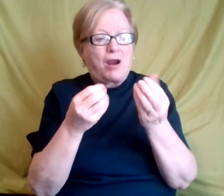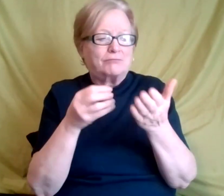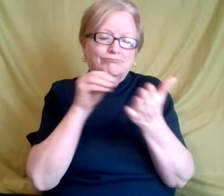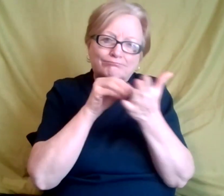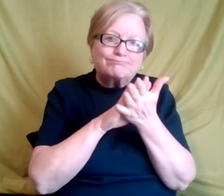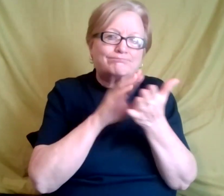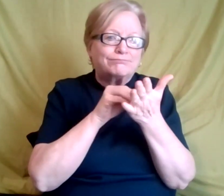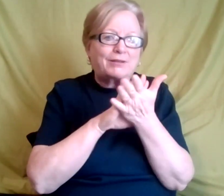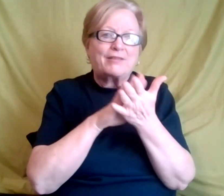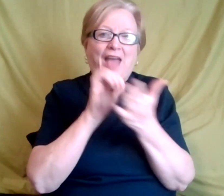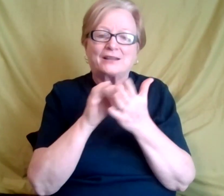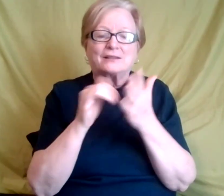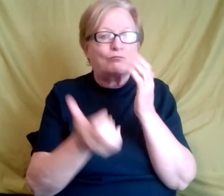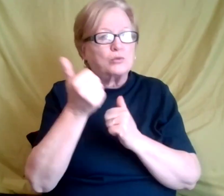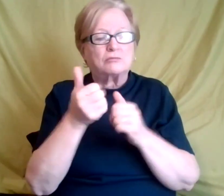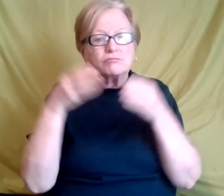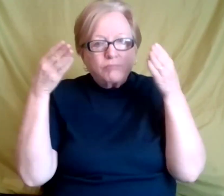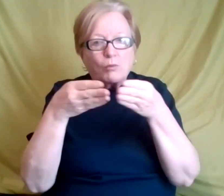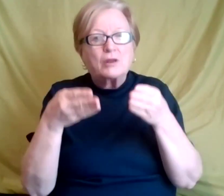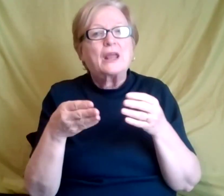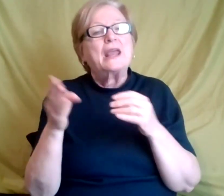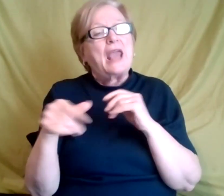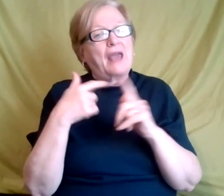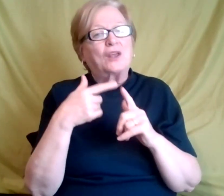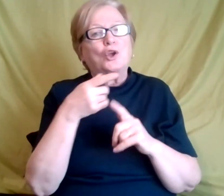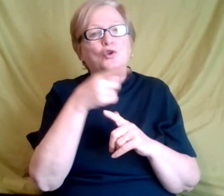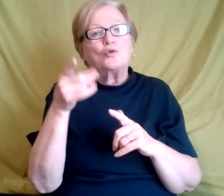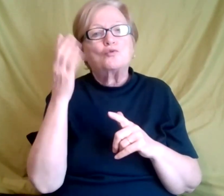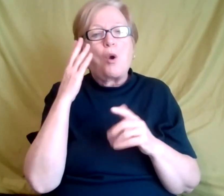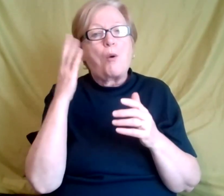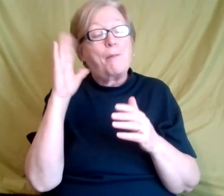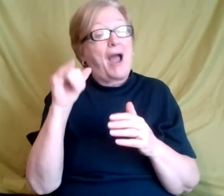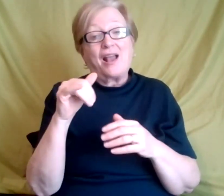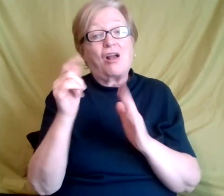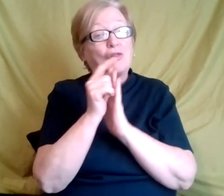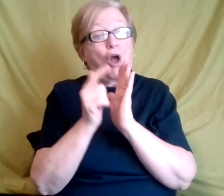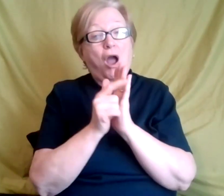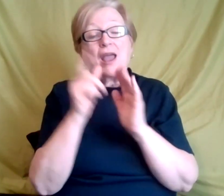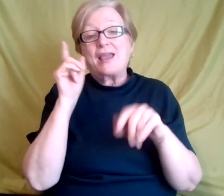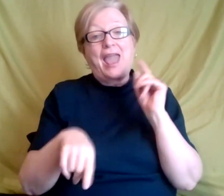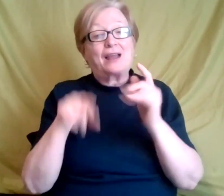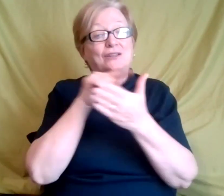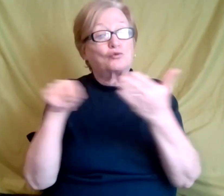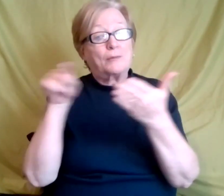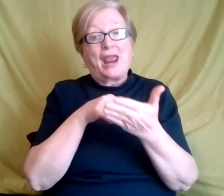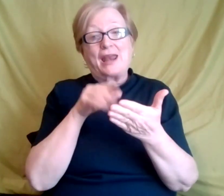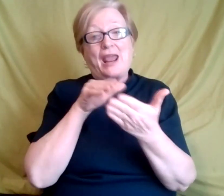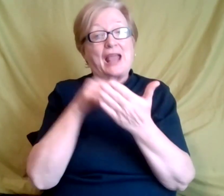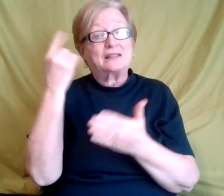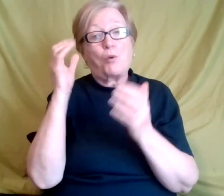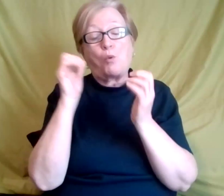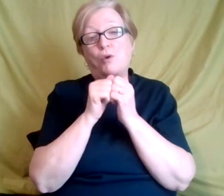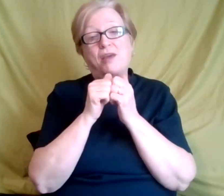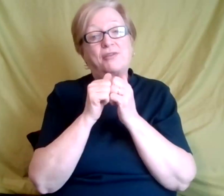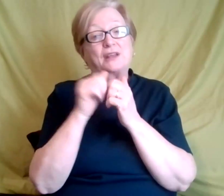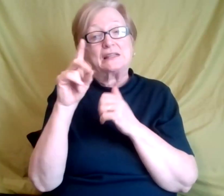all know that by law, you cannot discriminate against someone that has a disability. Um, but do